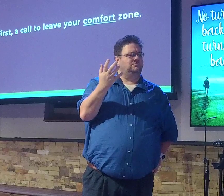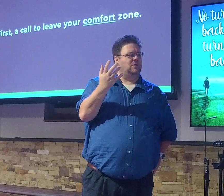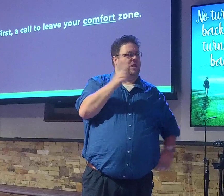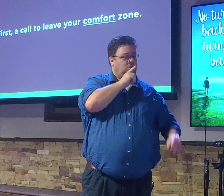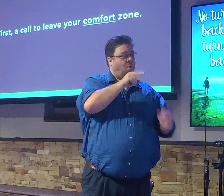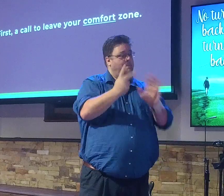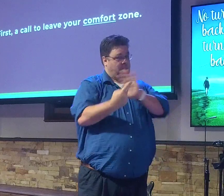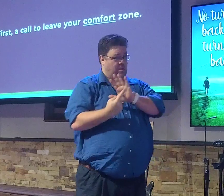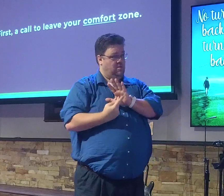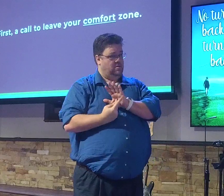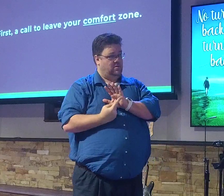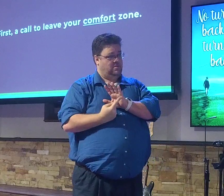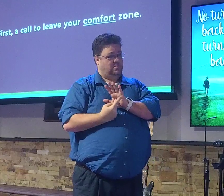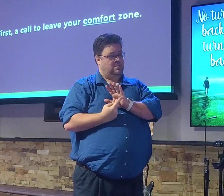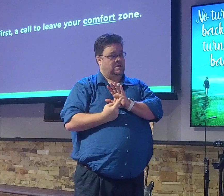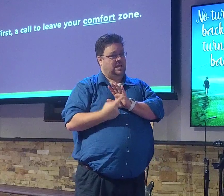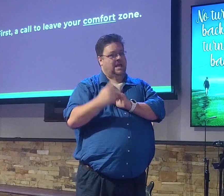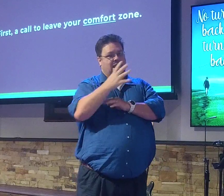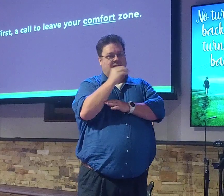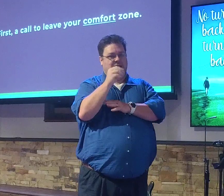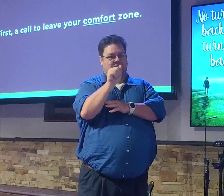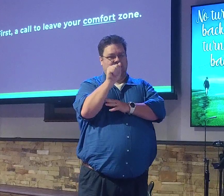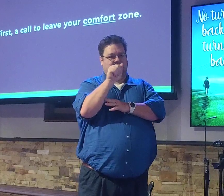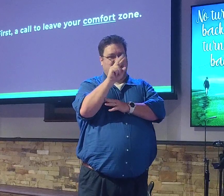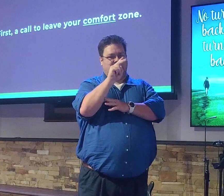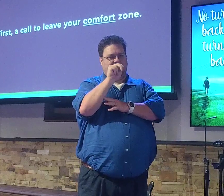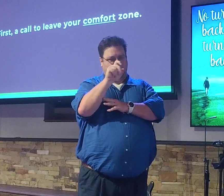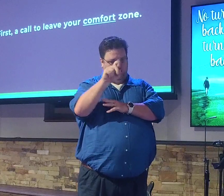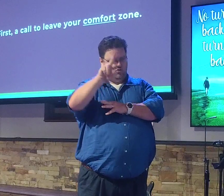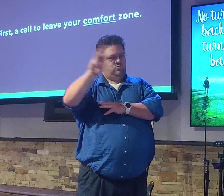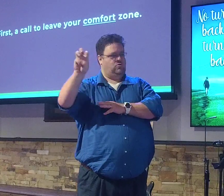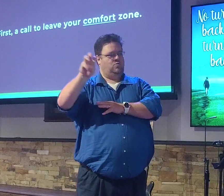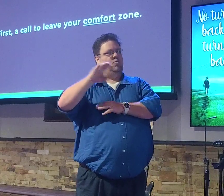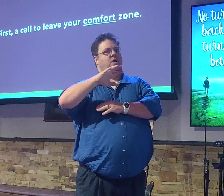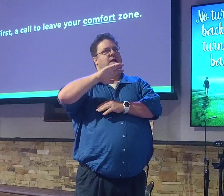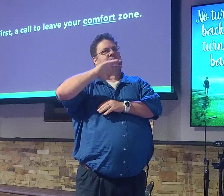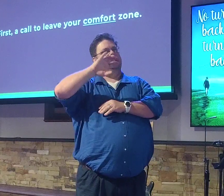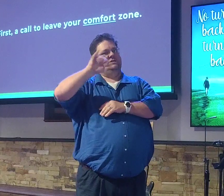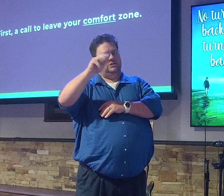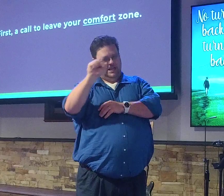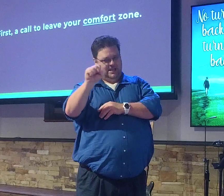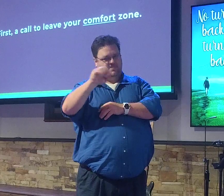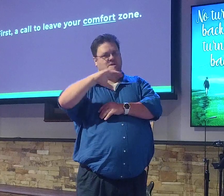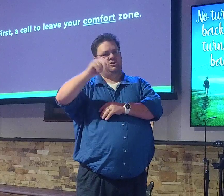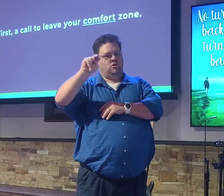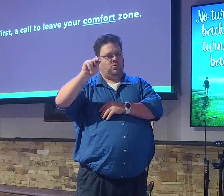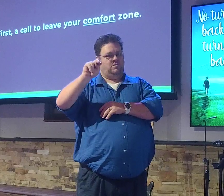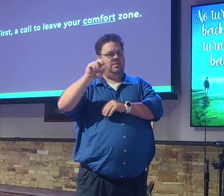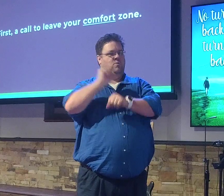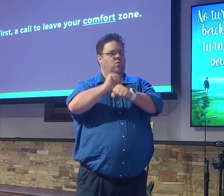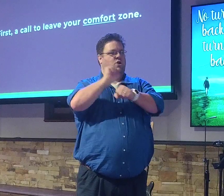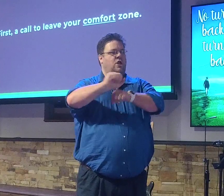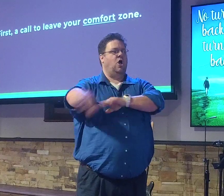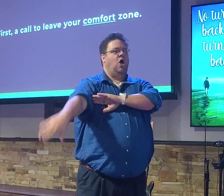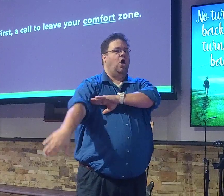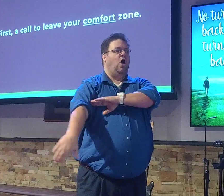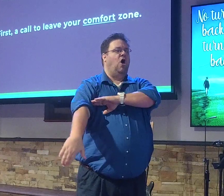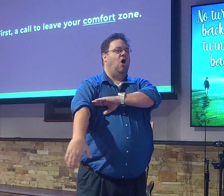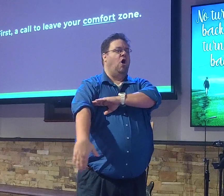and Andrew, James, and John, they've been out all night fishing. Okay? This was not a hobby.